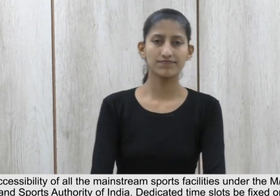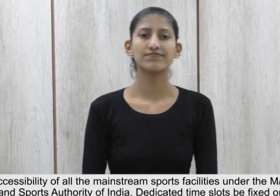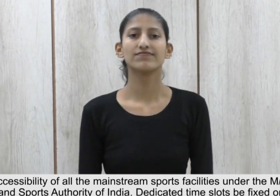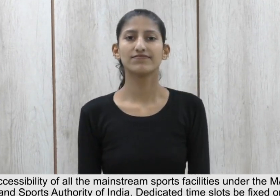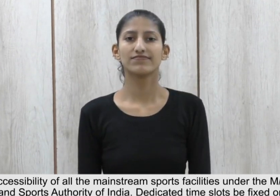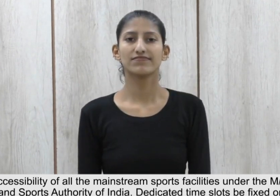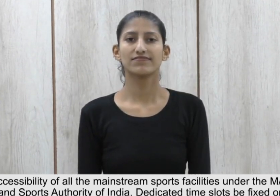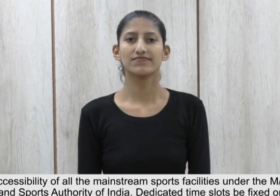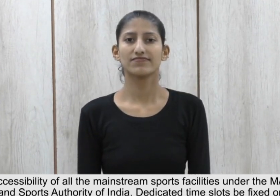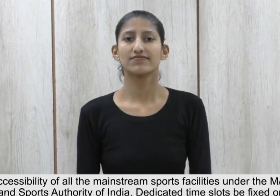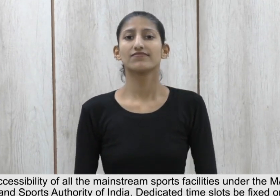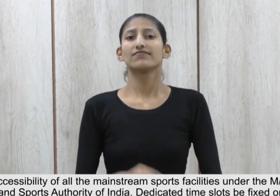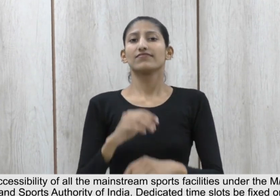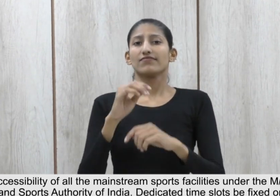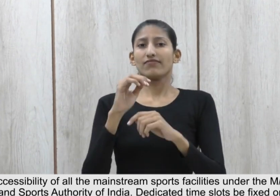Dedicated time slots to be fixed on each time